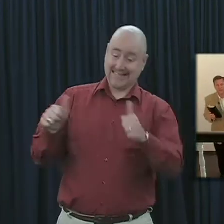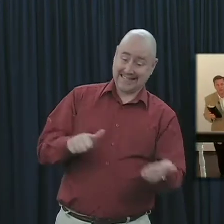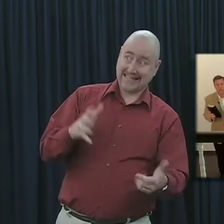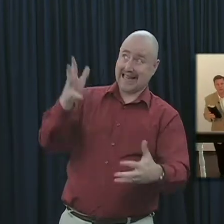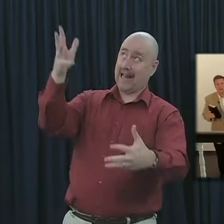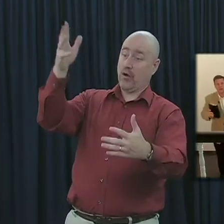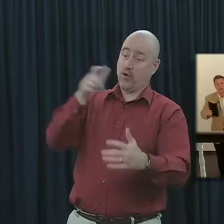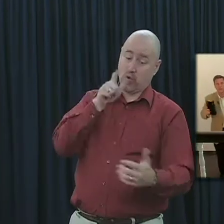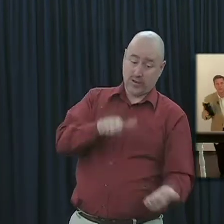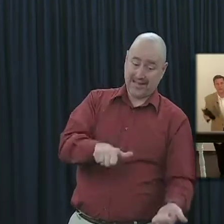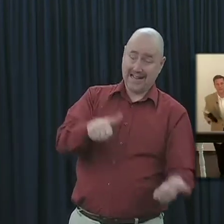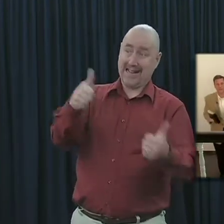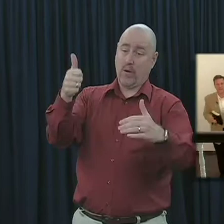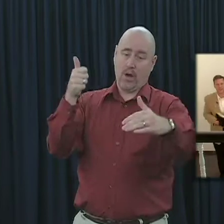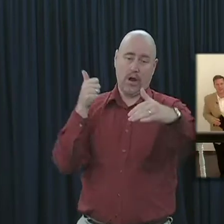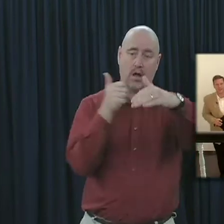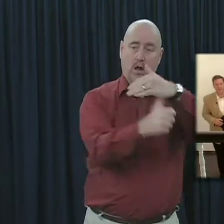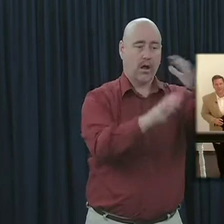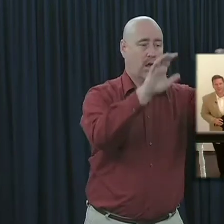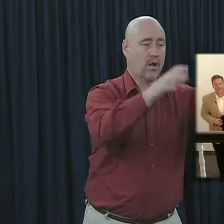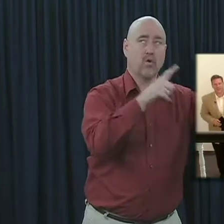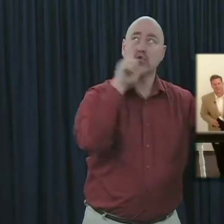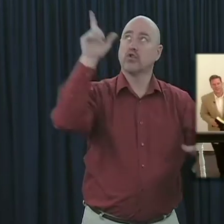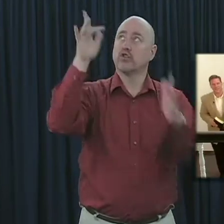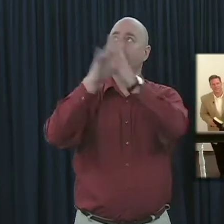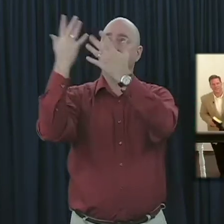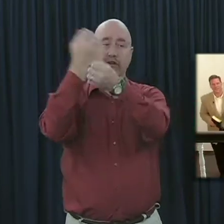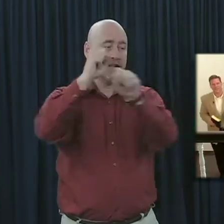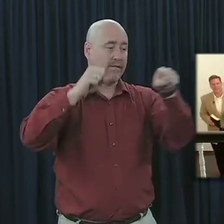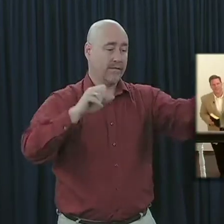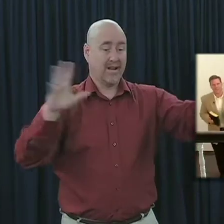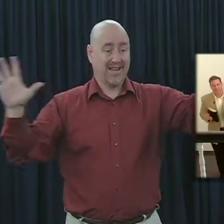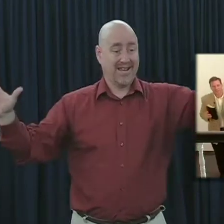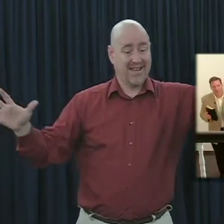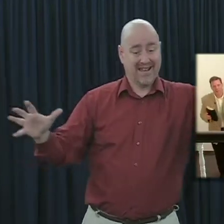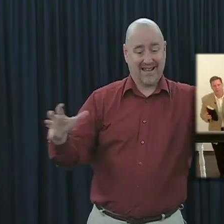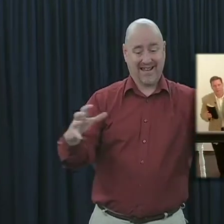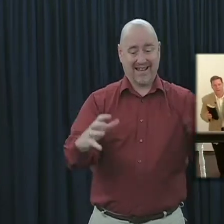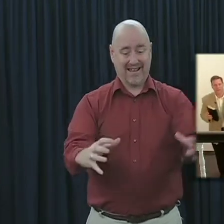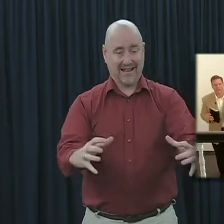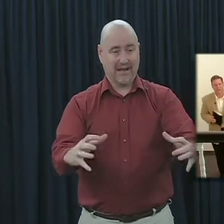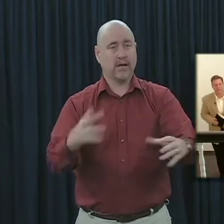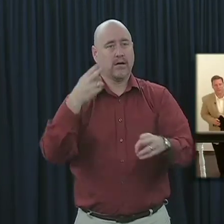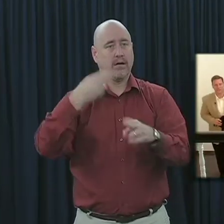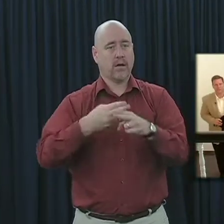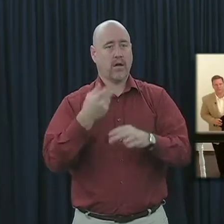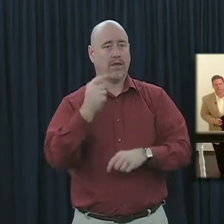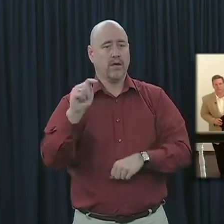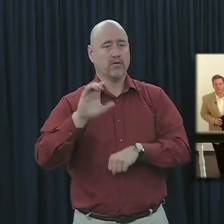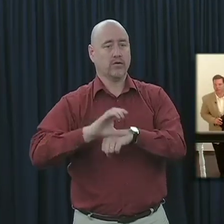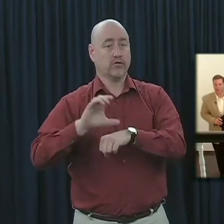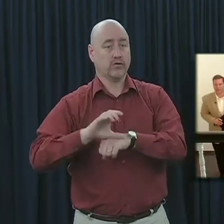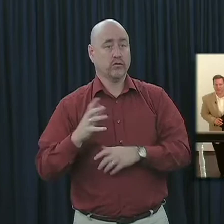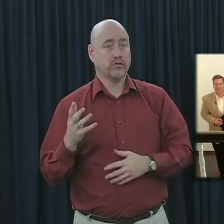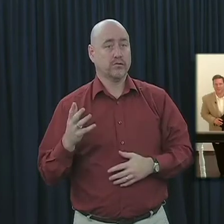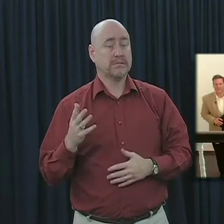people to others whom he had saved, and collectively, they made up what were known as the church. To put it plainly,